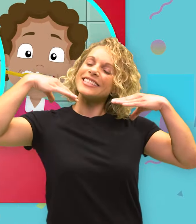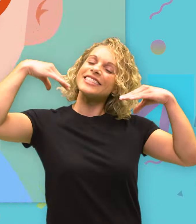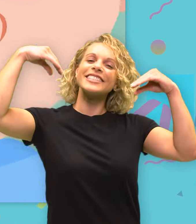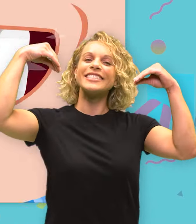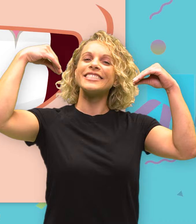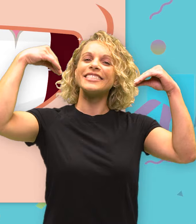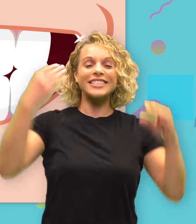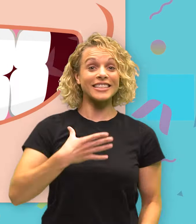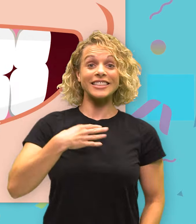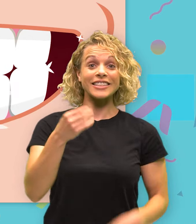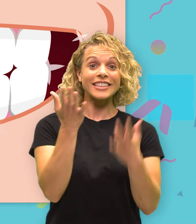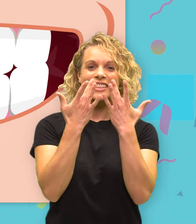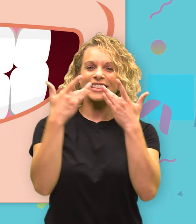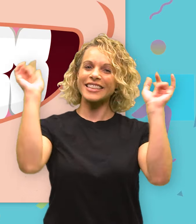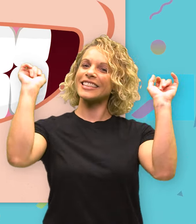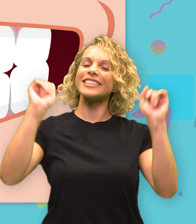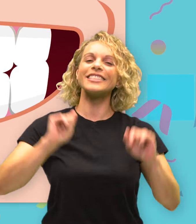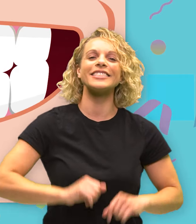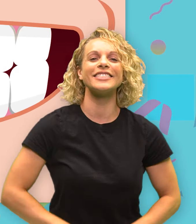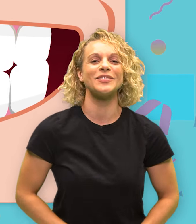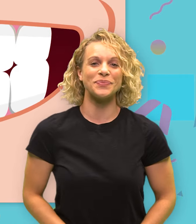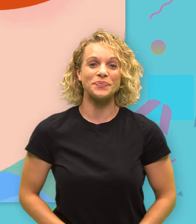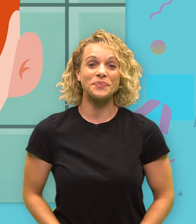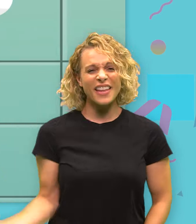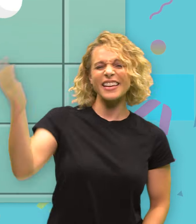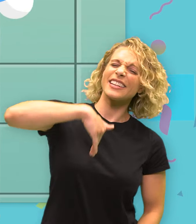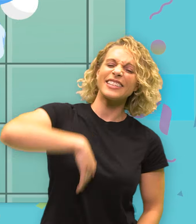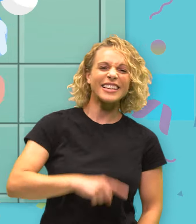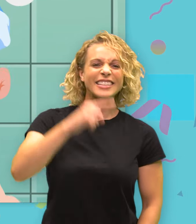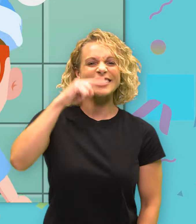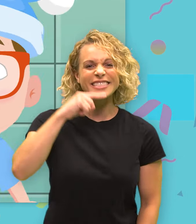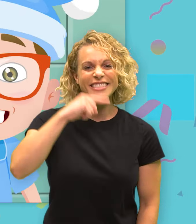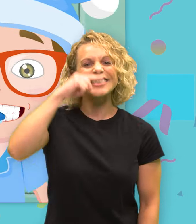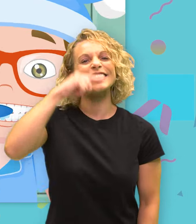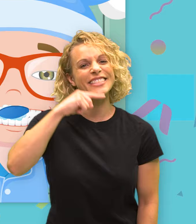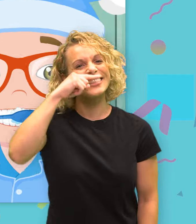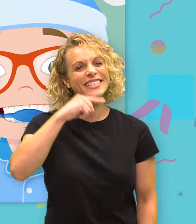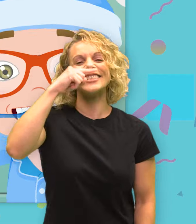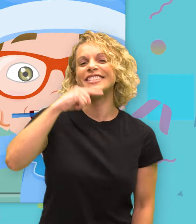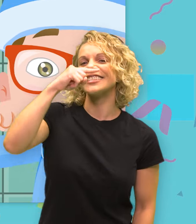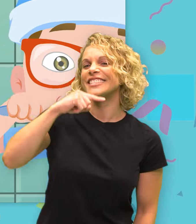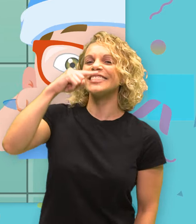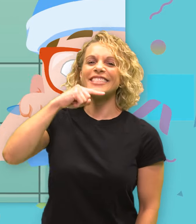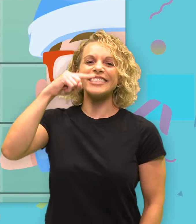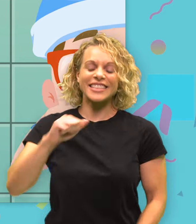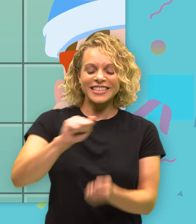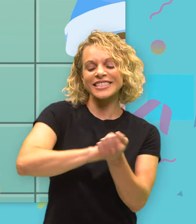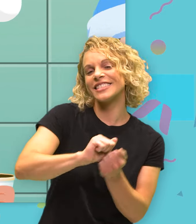pearly whites shine. Come on, brush those teeth. Go on, scrub